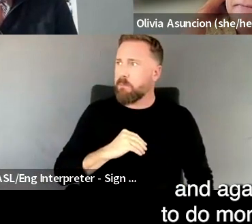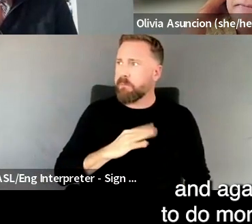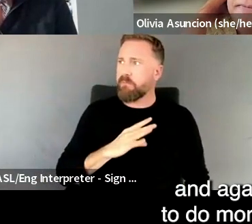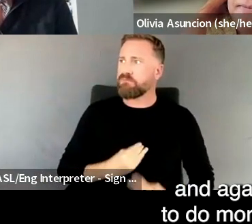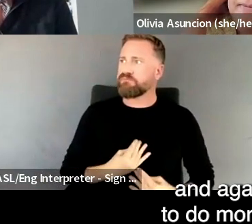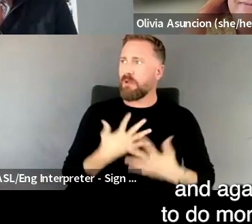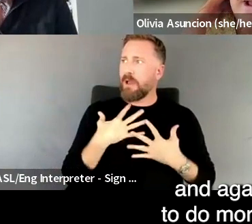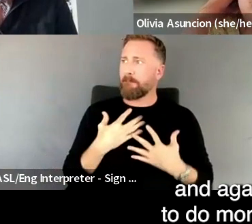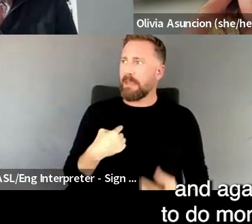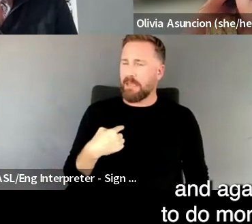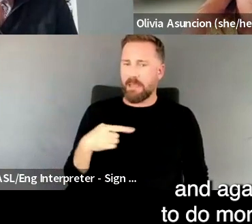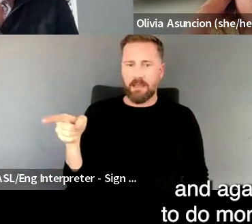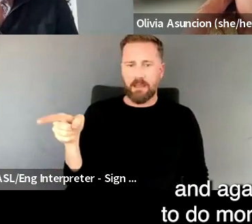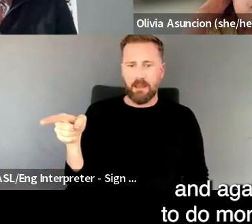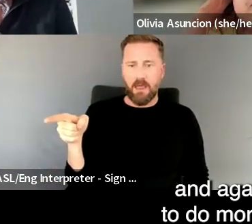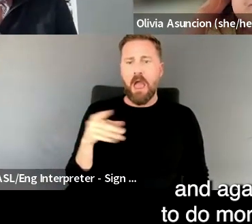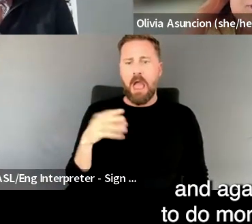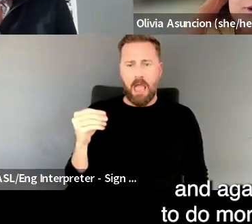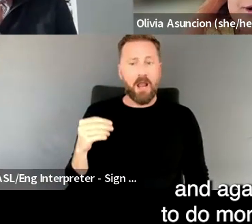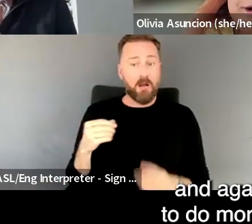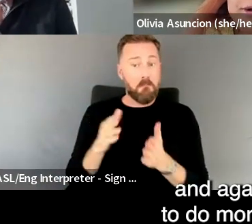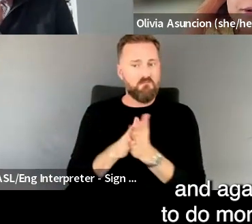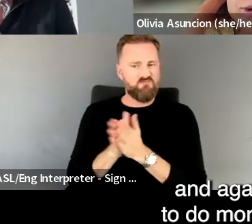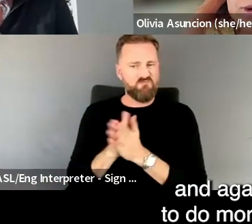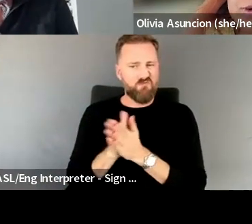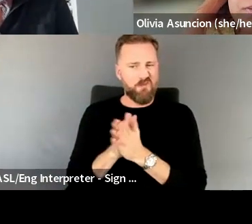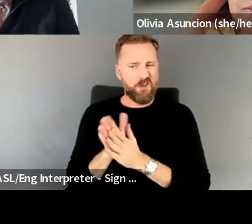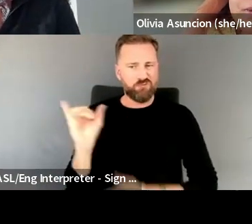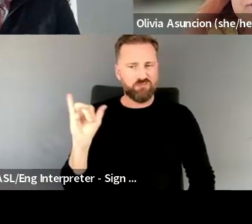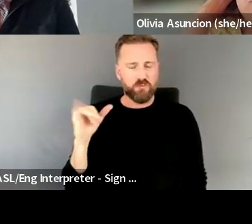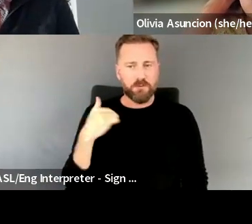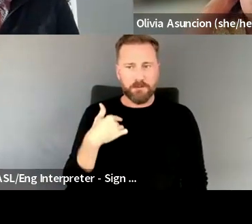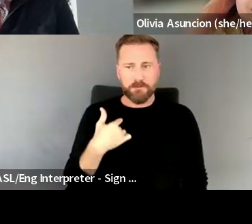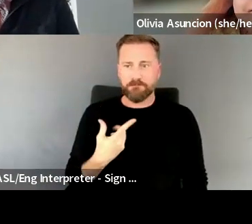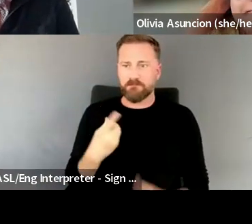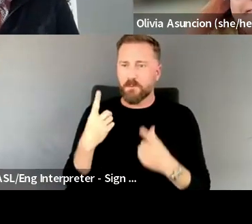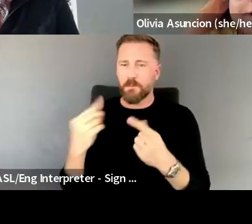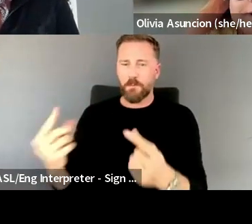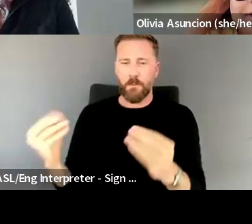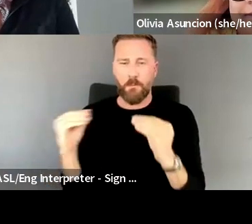um, and again, motivation to, to do more good work.